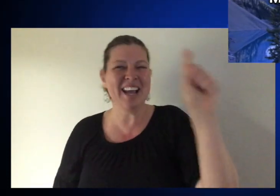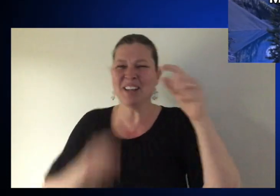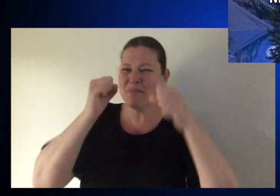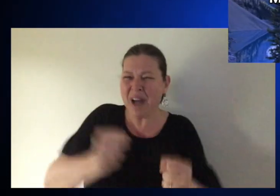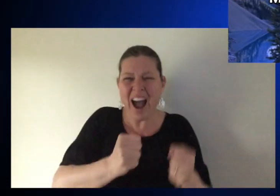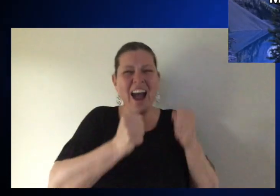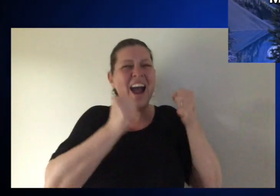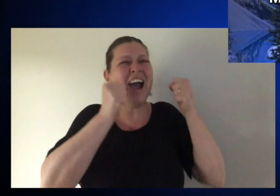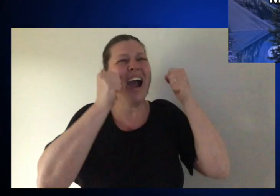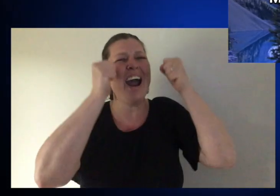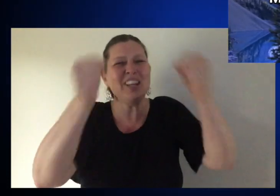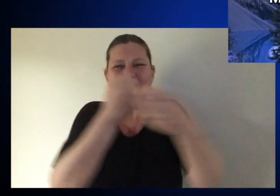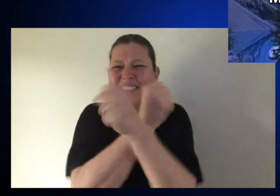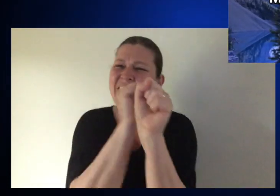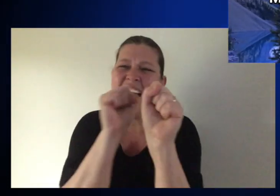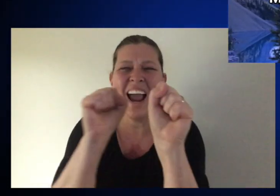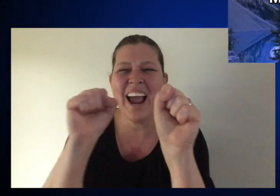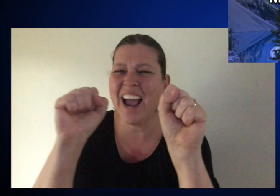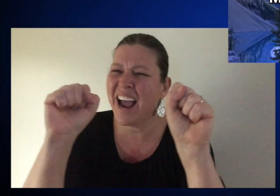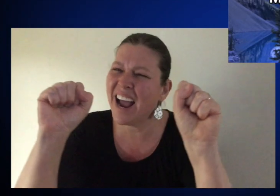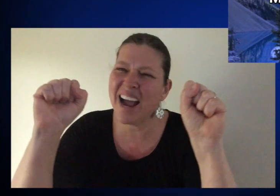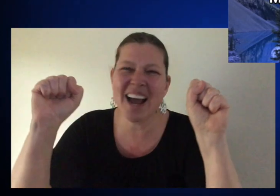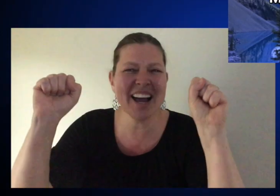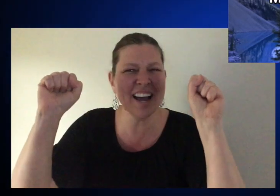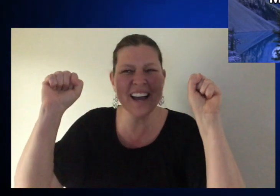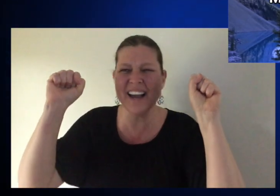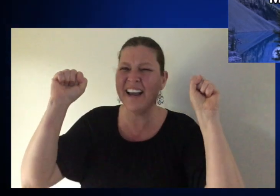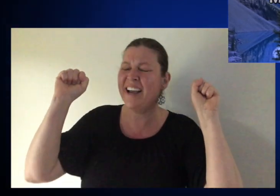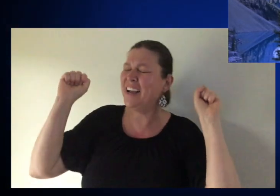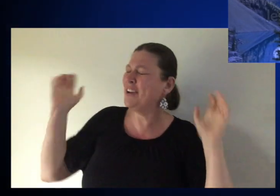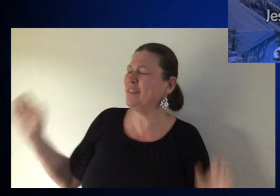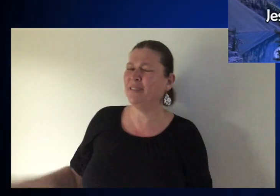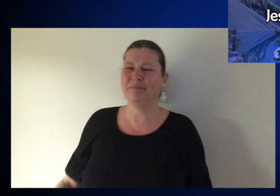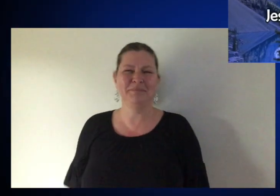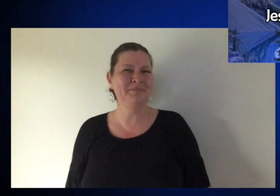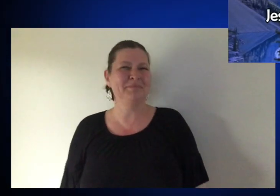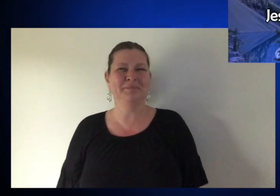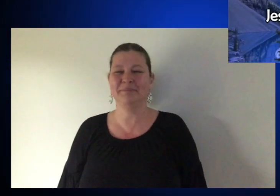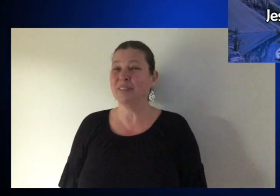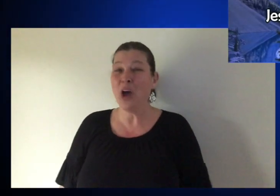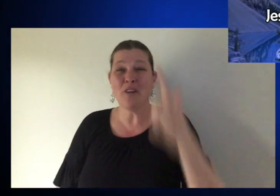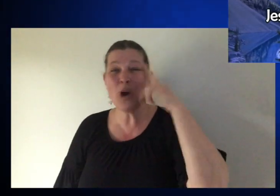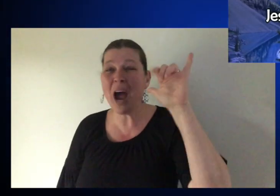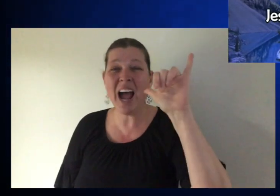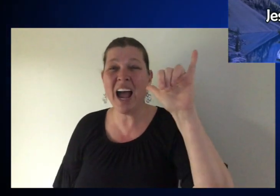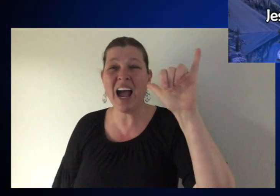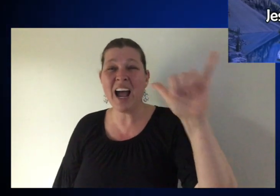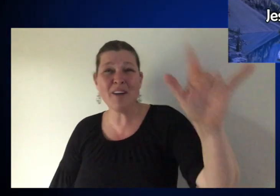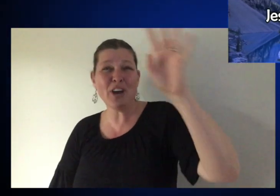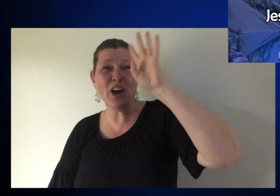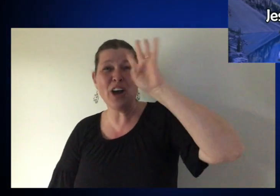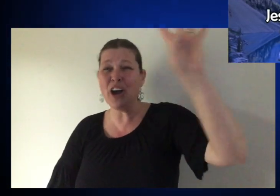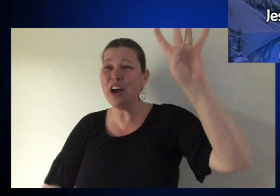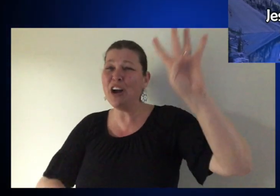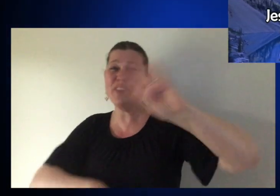to save He is mighty to save Forever,